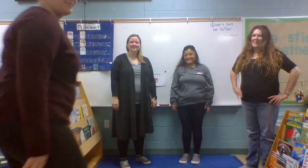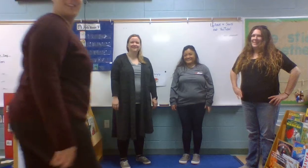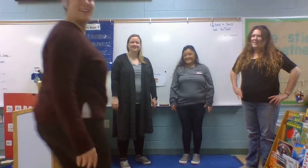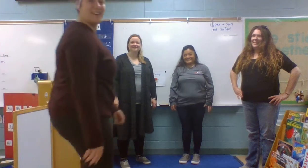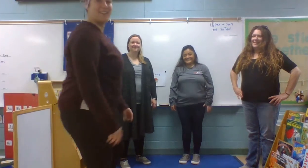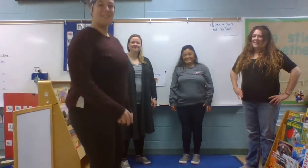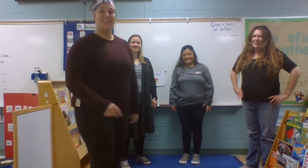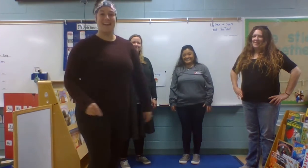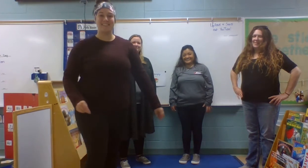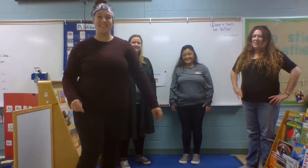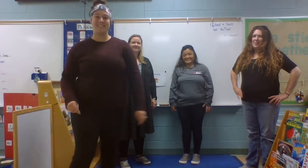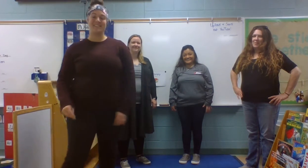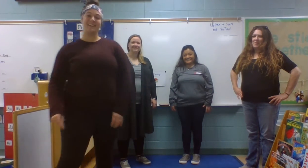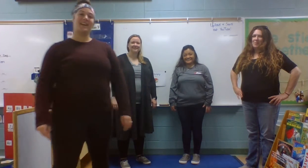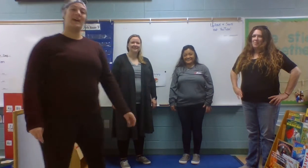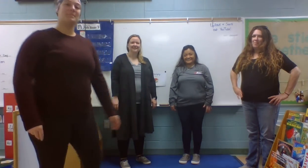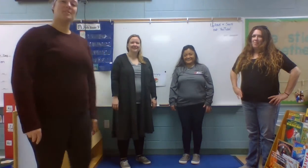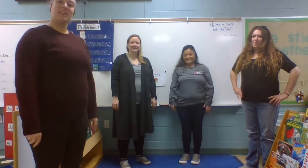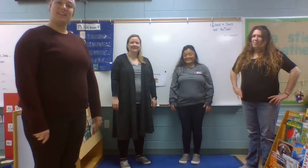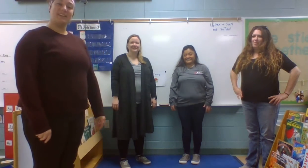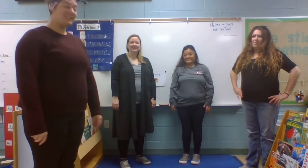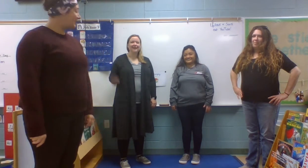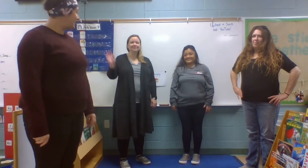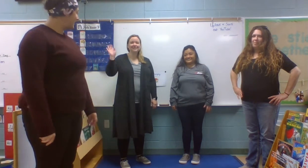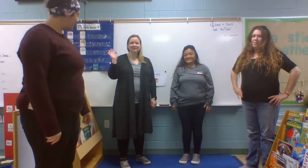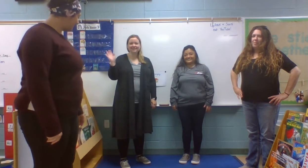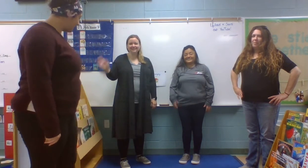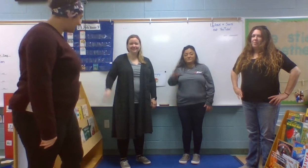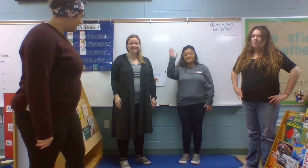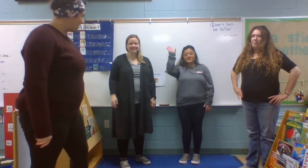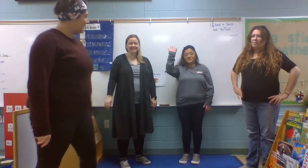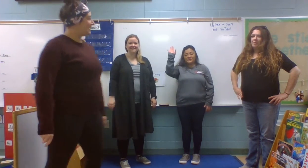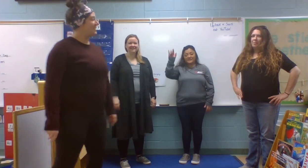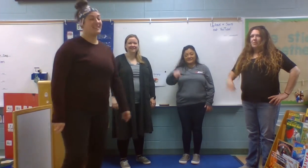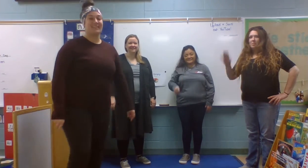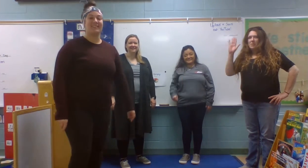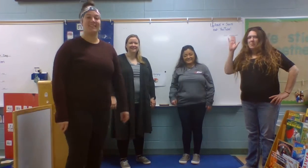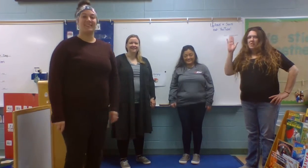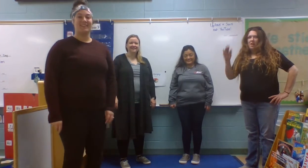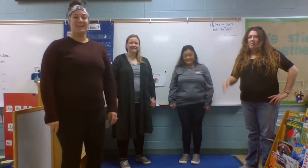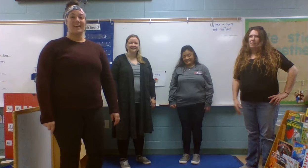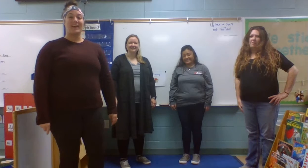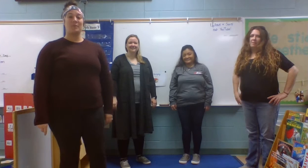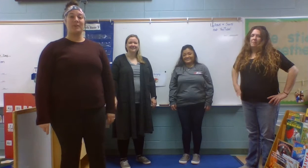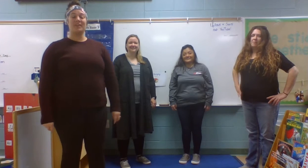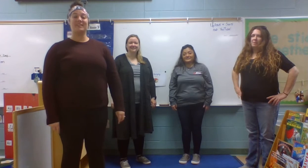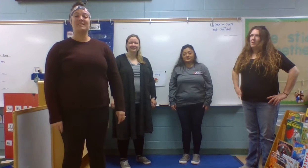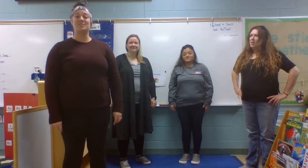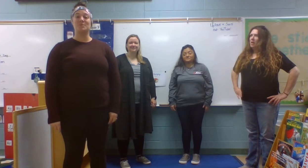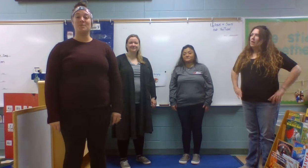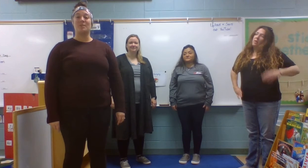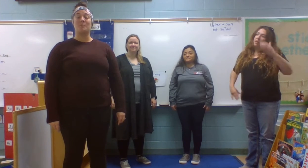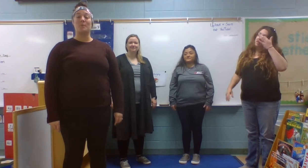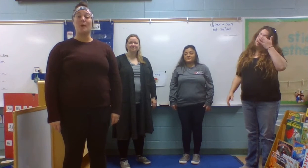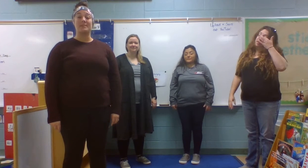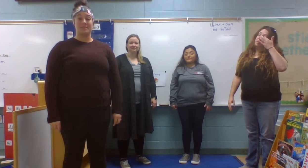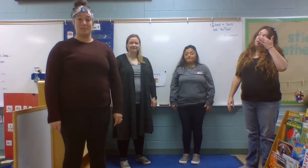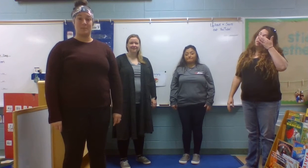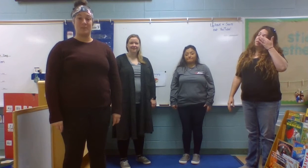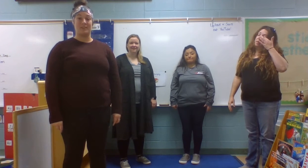Hello classes. I'm Miss Shannon. I'm Miss Jordan. Miss Karina. Miss Michelle. And we are gonna teach you the pretzel breathing